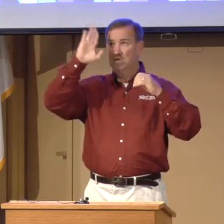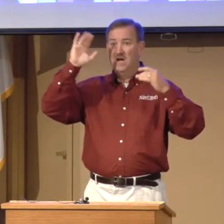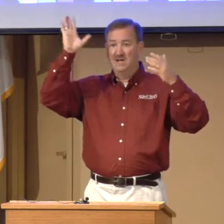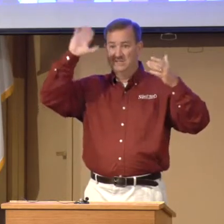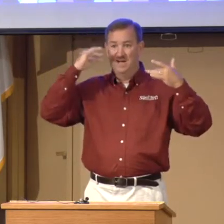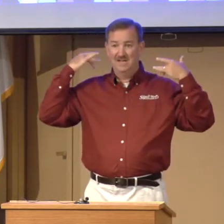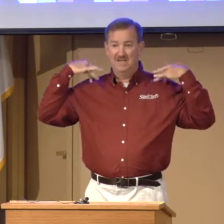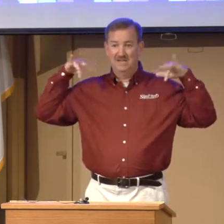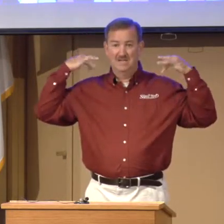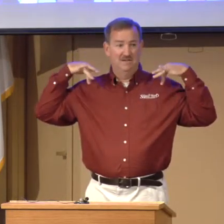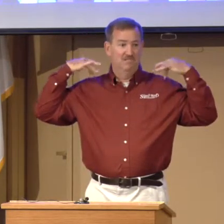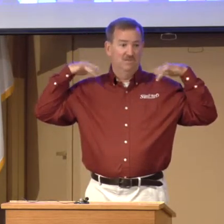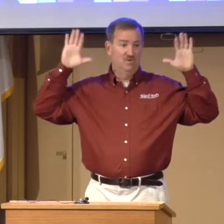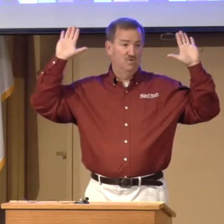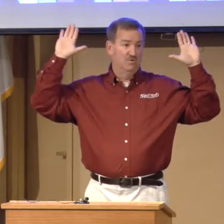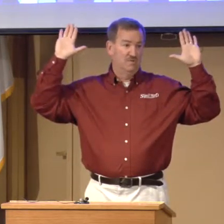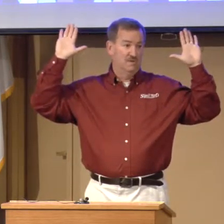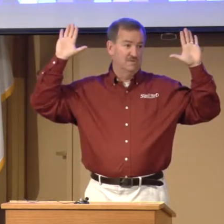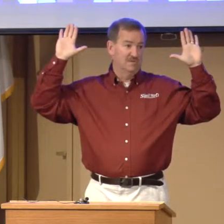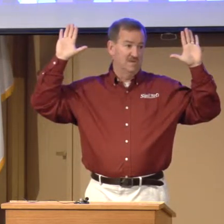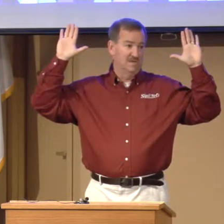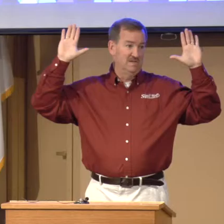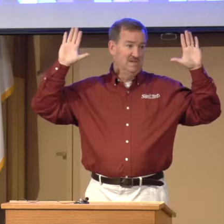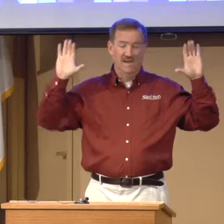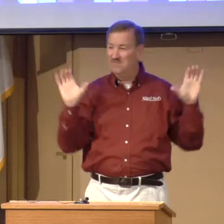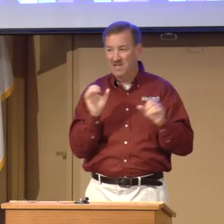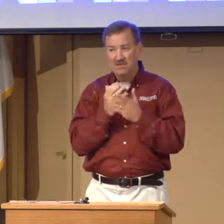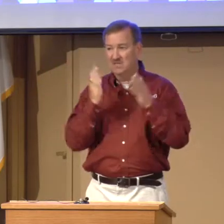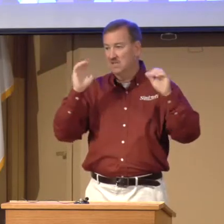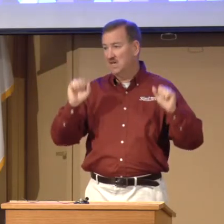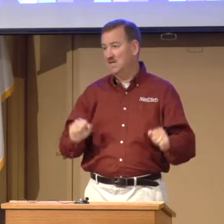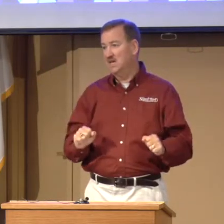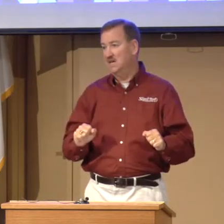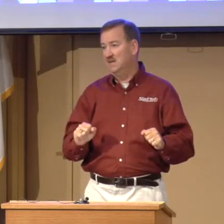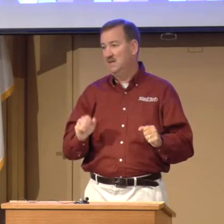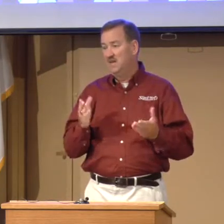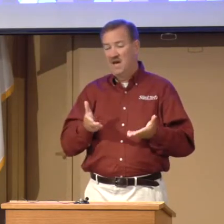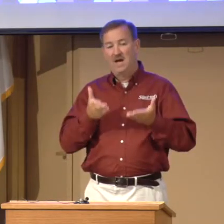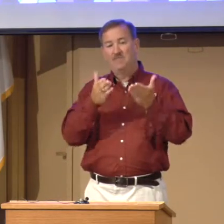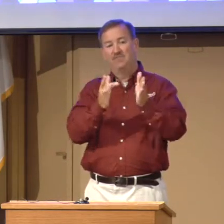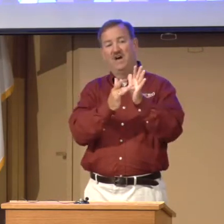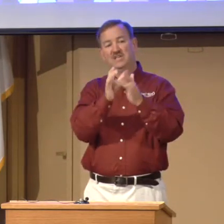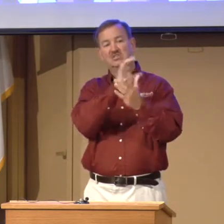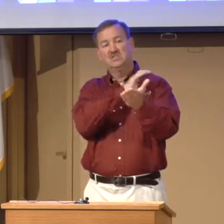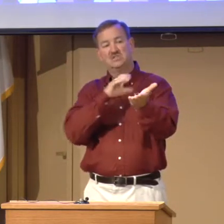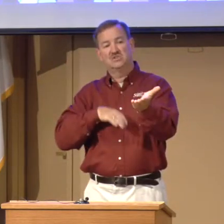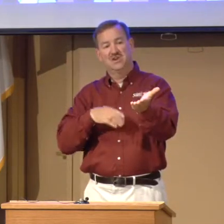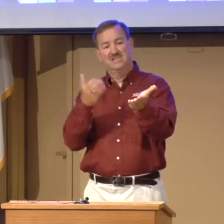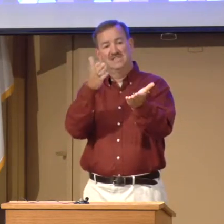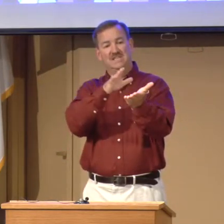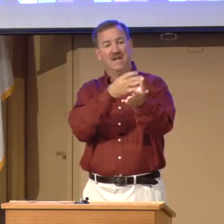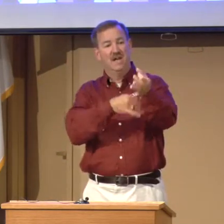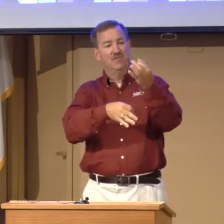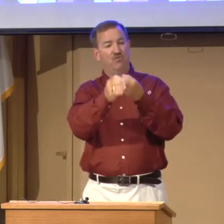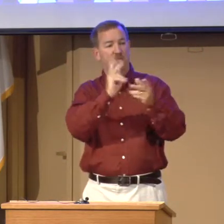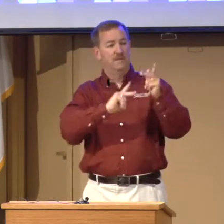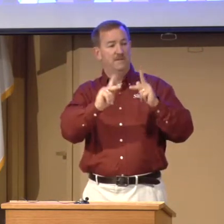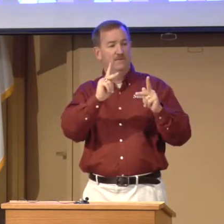God's. God can say, no more responsibility. I've done everything I can. I provided Jesus Christ. He died for people.